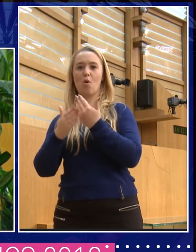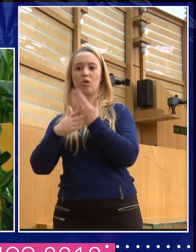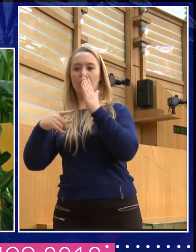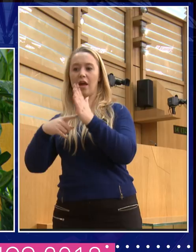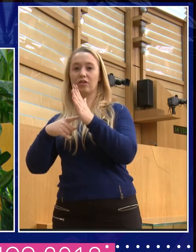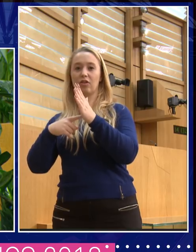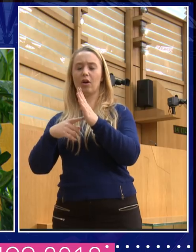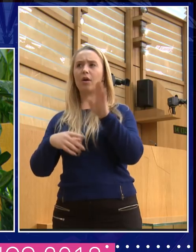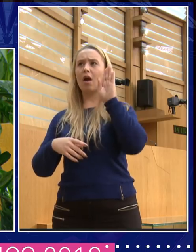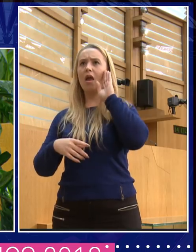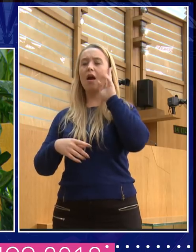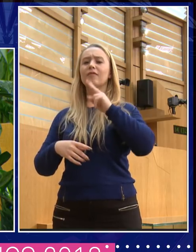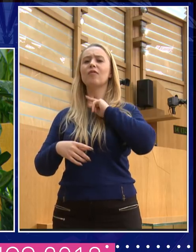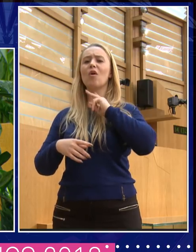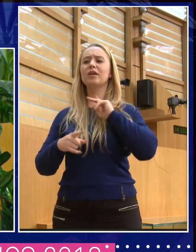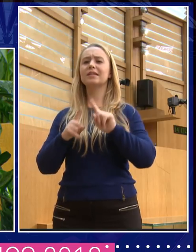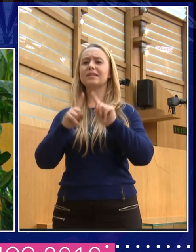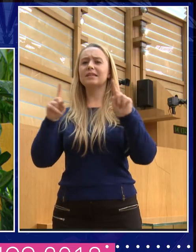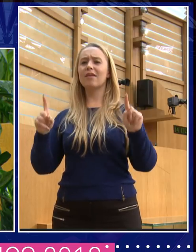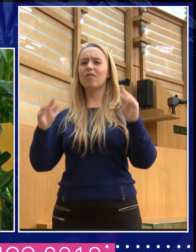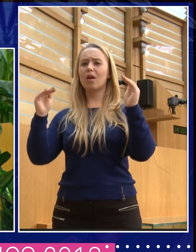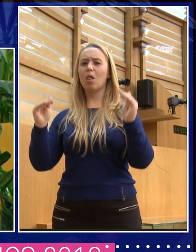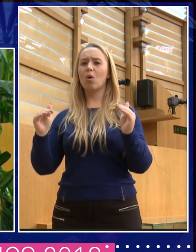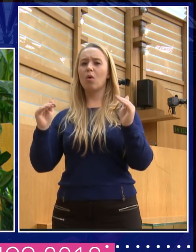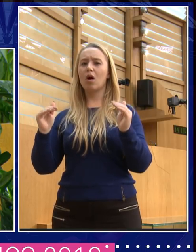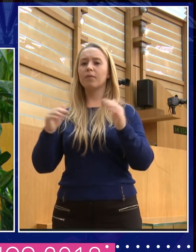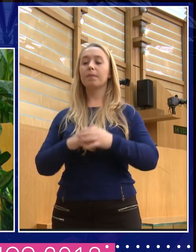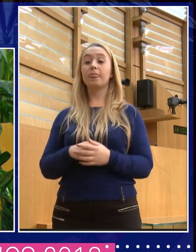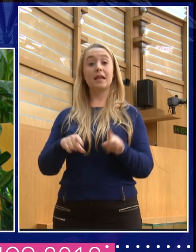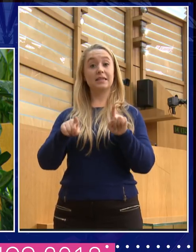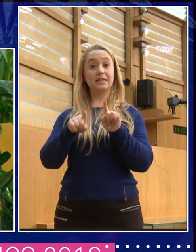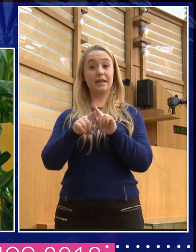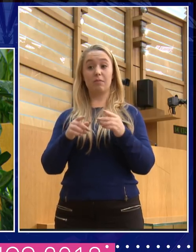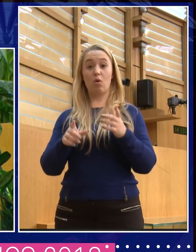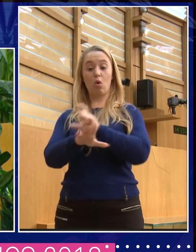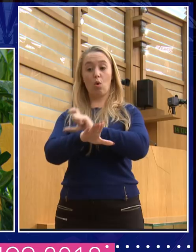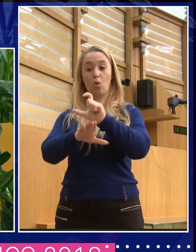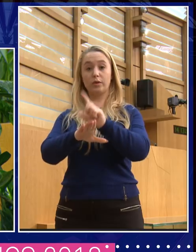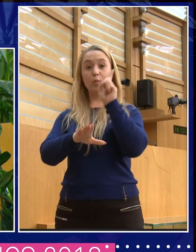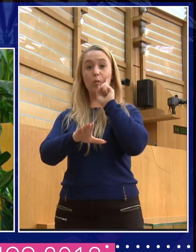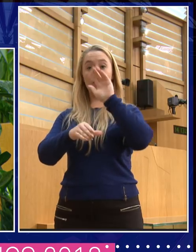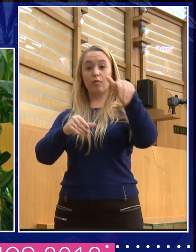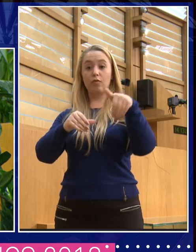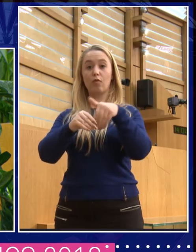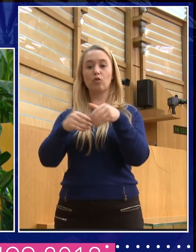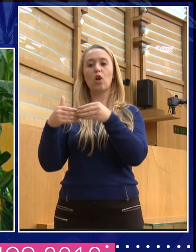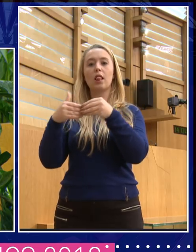women who go on leadership courses now are told to do exactly the same. Because we don't